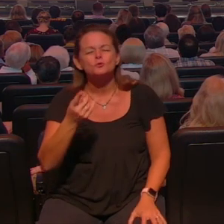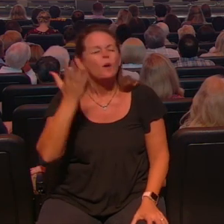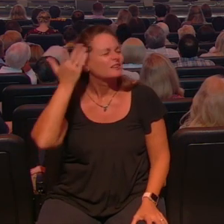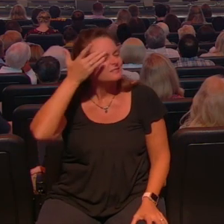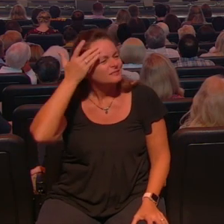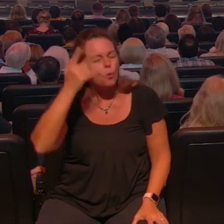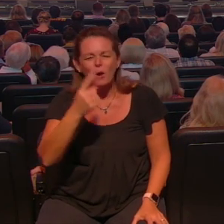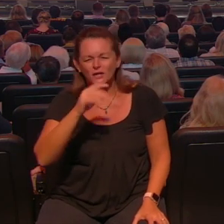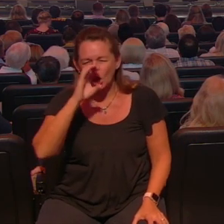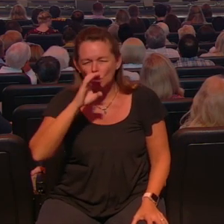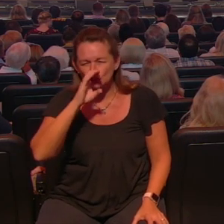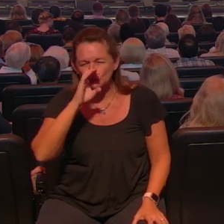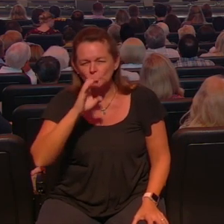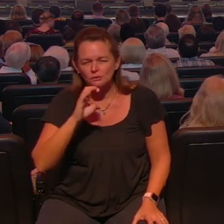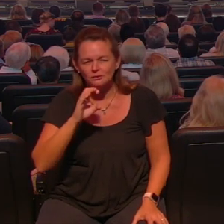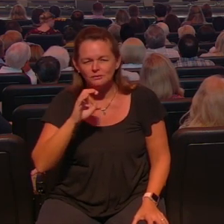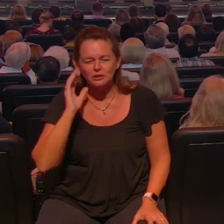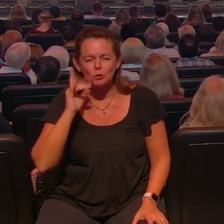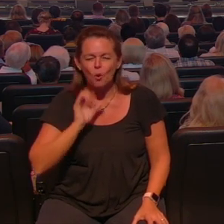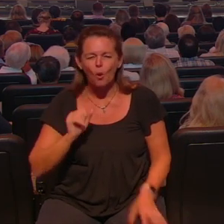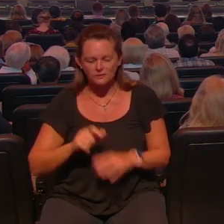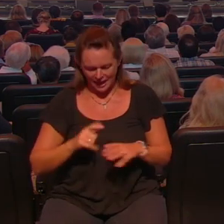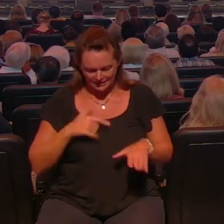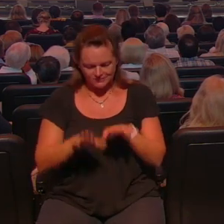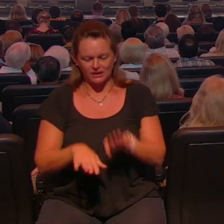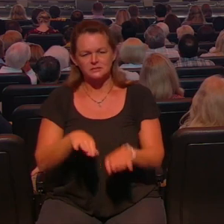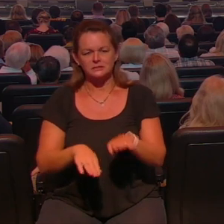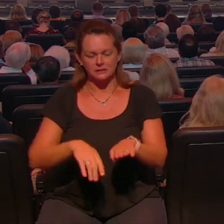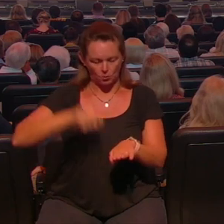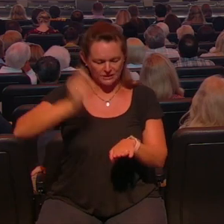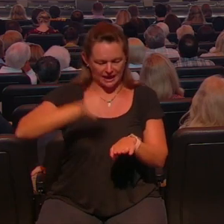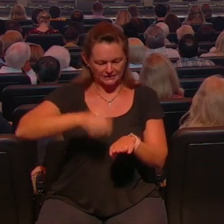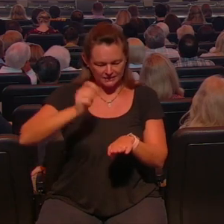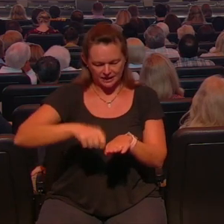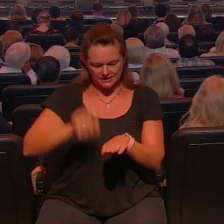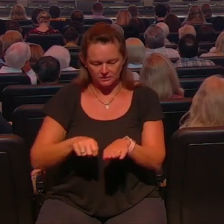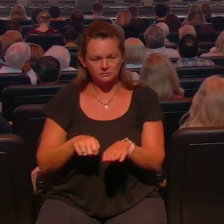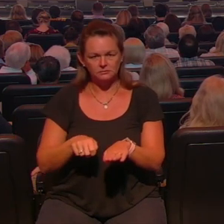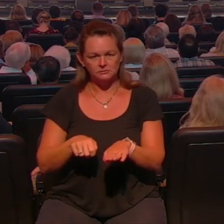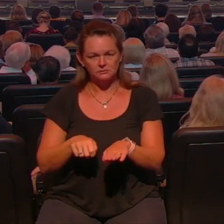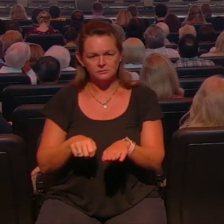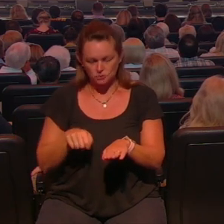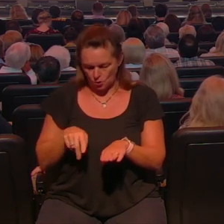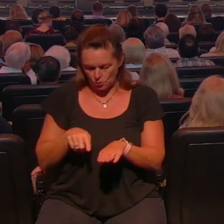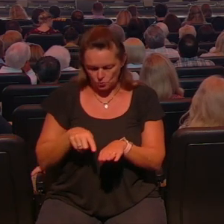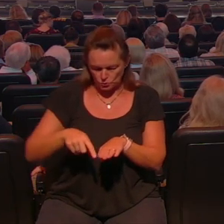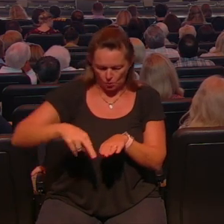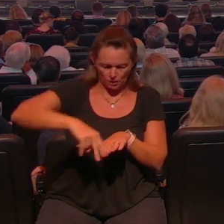he was just kind of walking you know in circles like this that's the way it would be if you're generous but not a good steward you're never going to